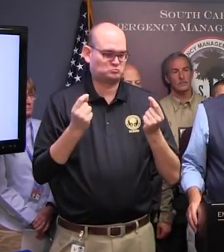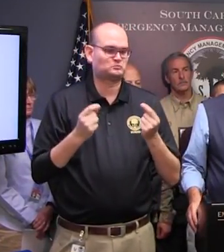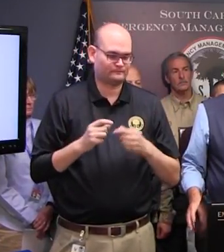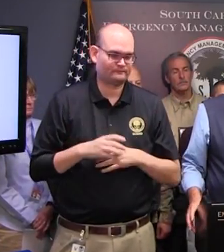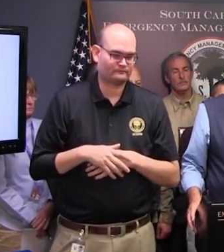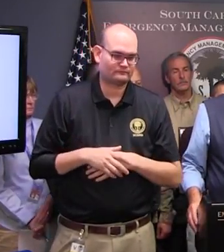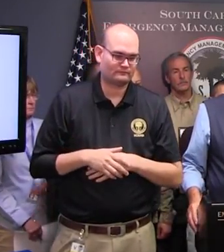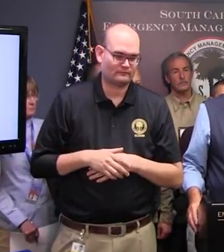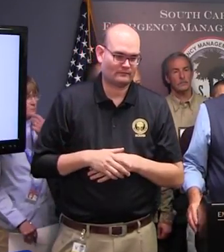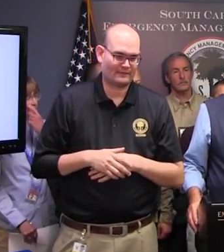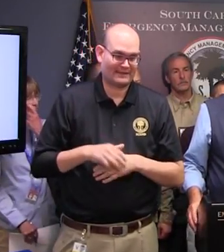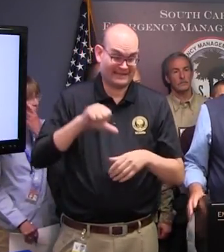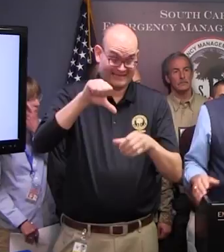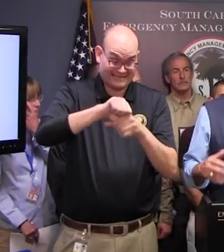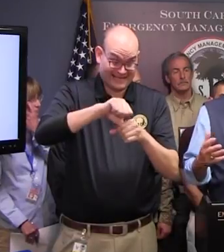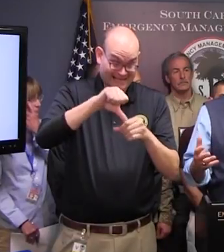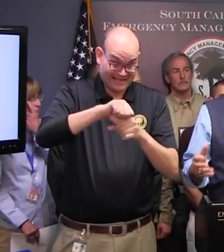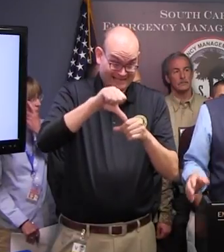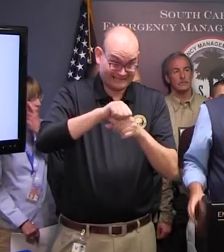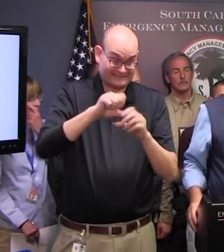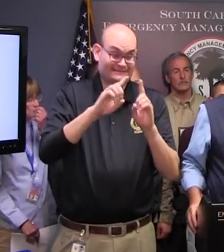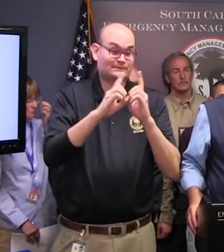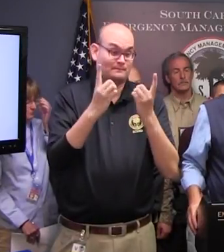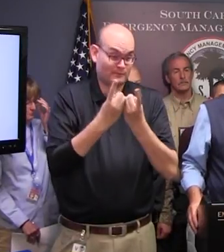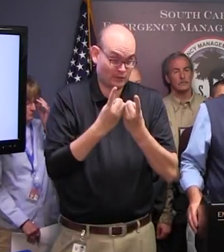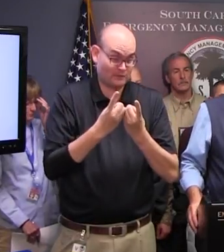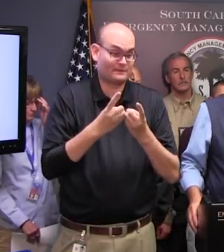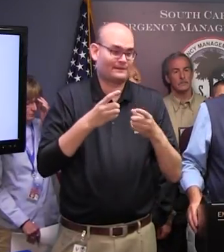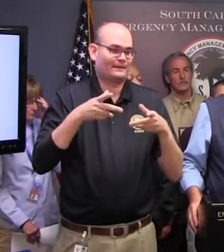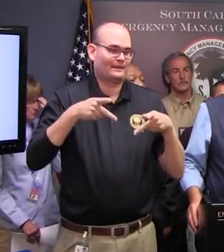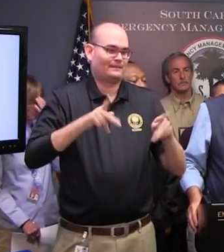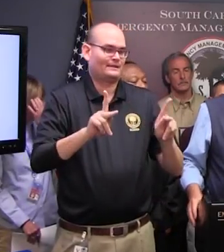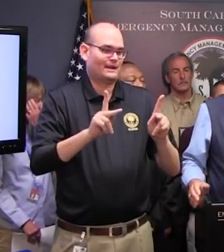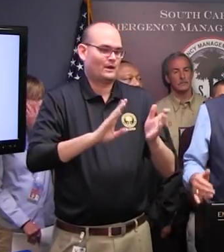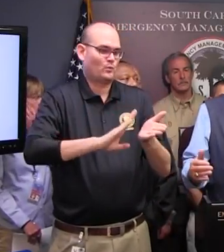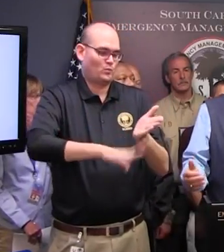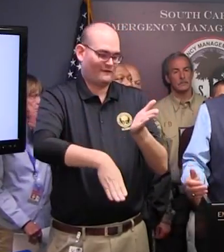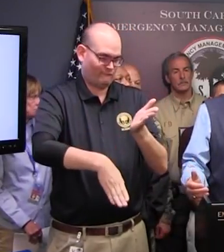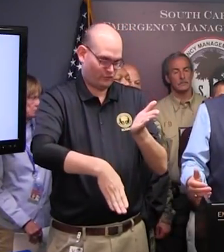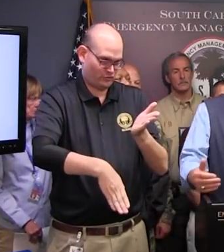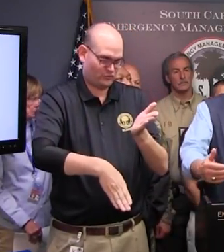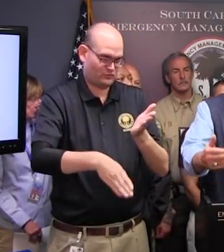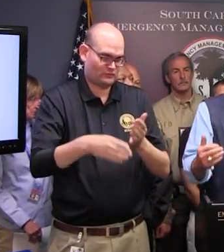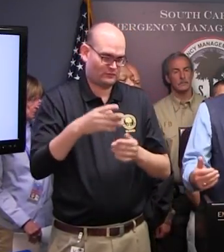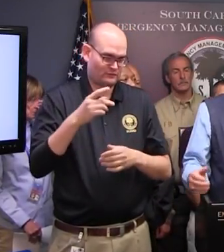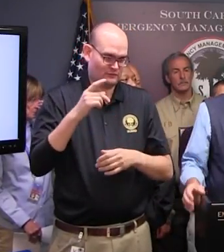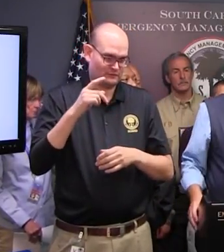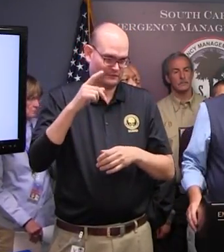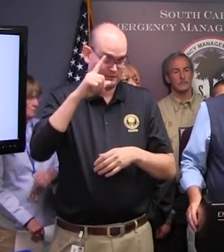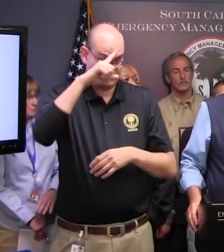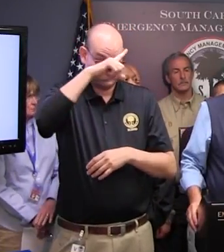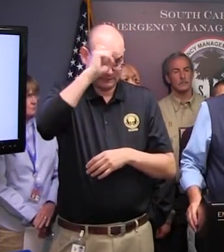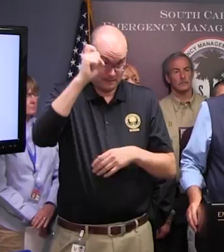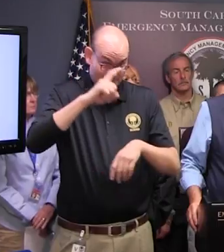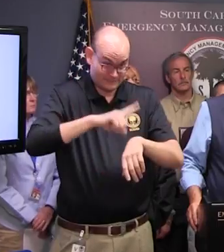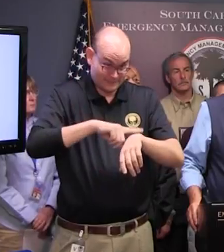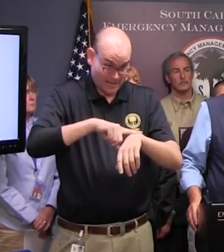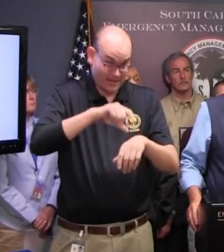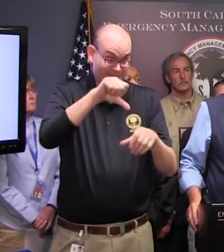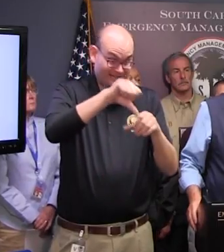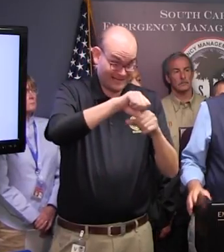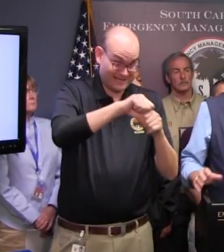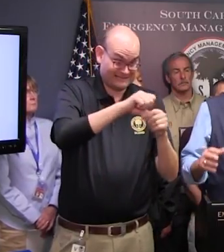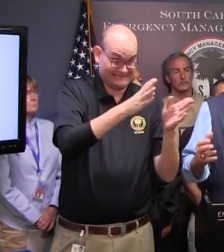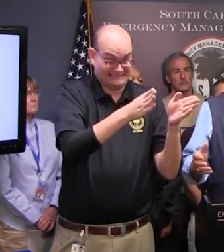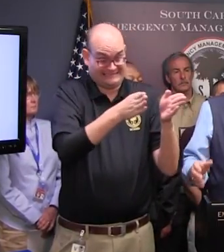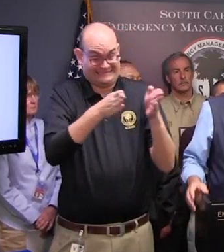the department has issued a waiver on basically allowing summertime gasoline to go into the fall. Normally, Labor Day is the cutoff for